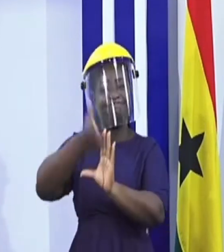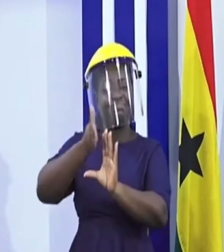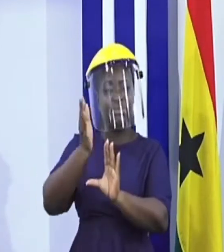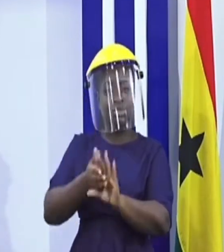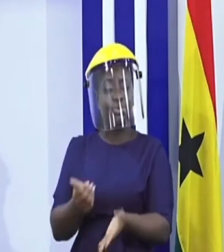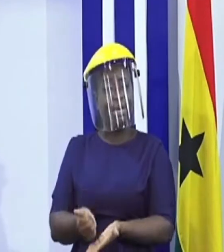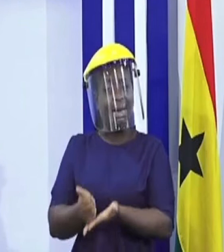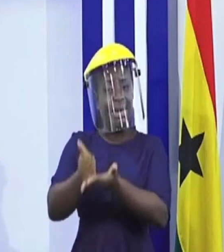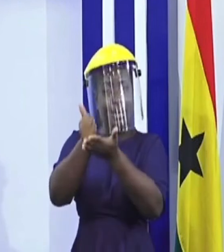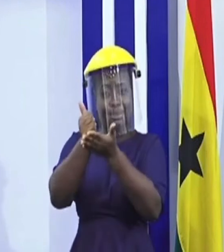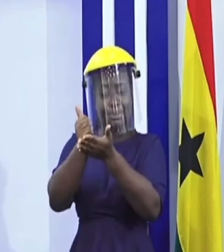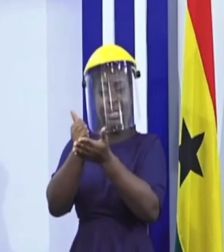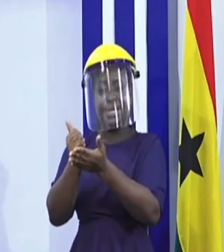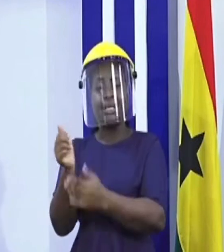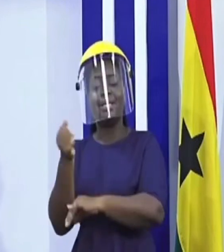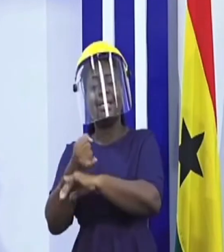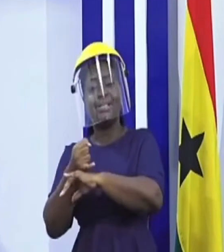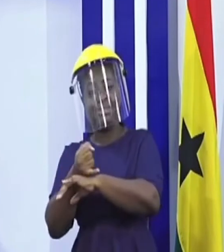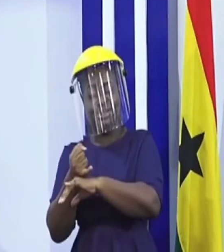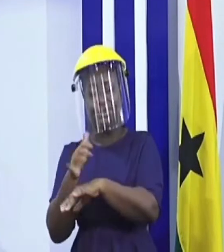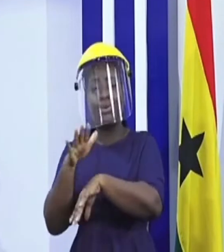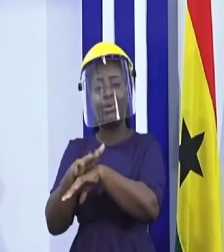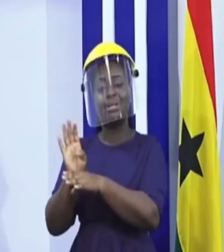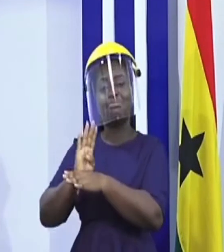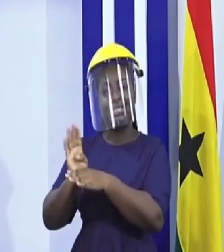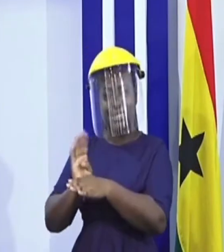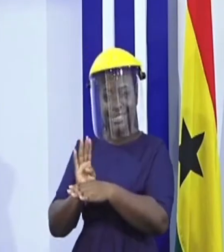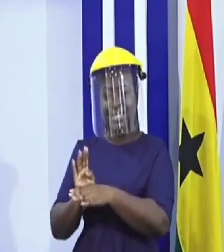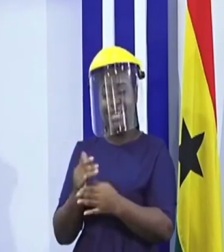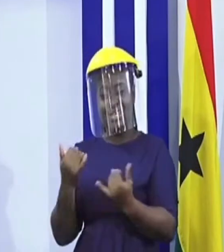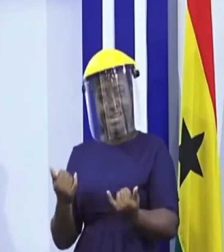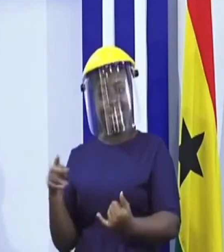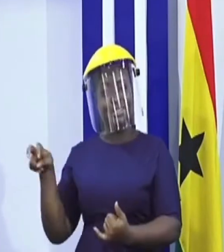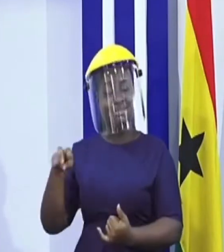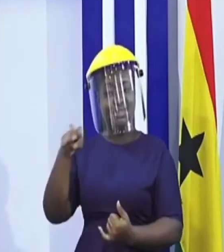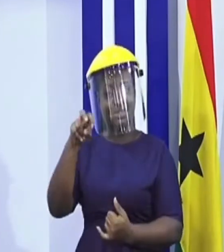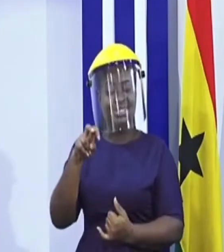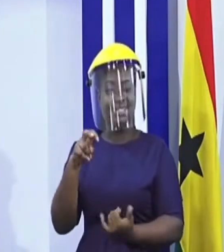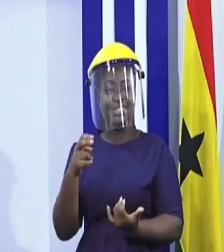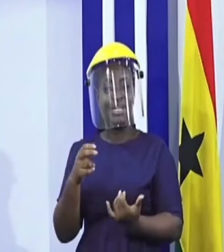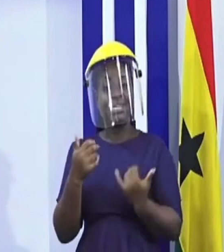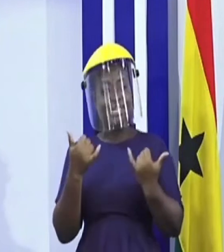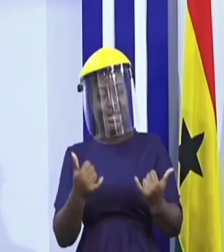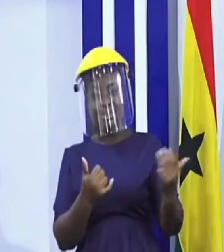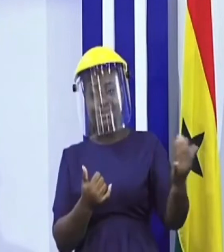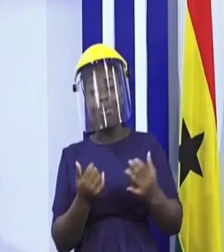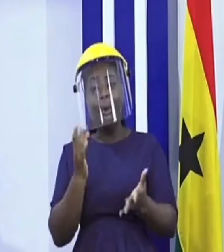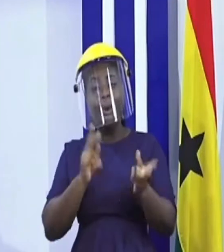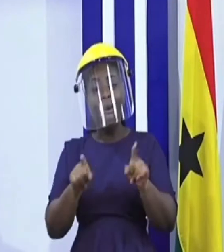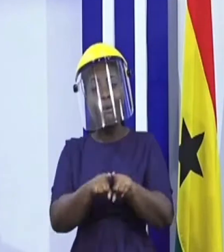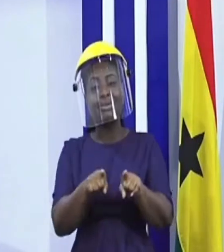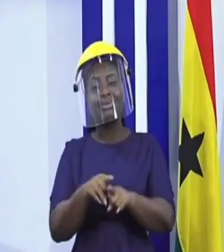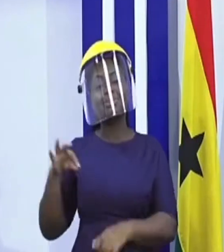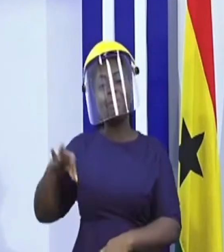ameliorate the impacts on businesses and the tourism and hospitality sector is also going to benefit